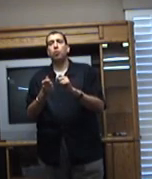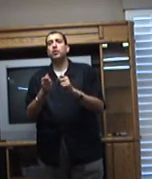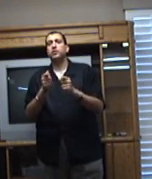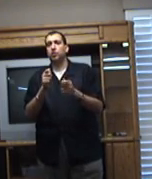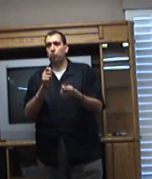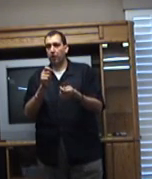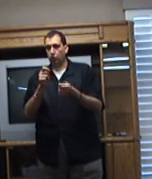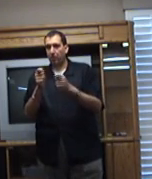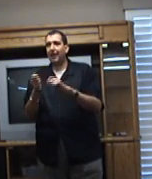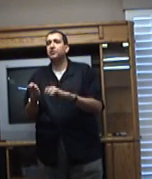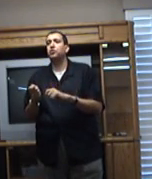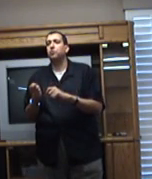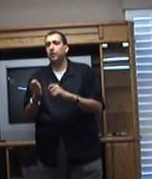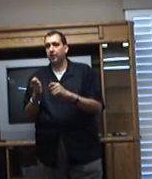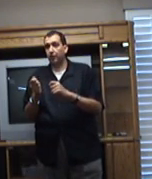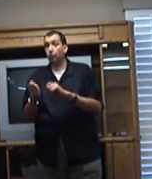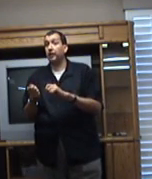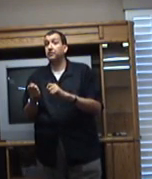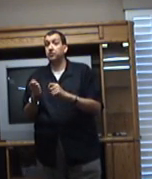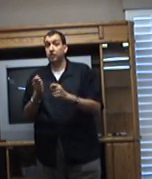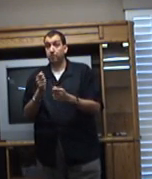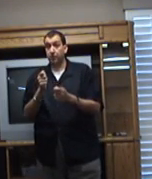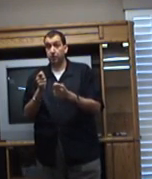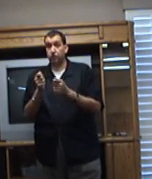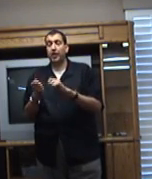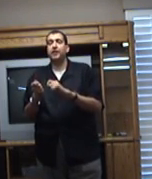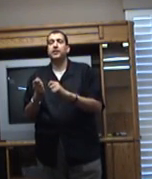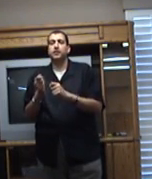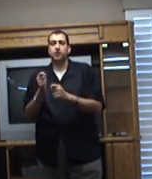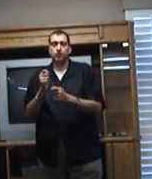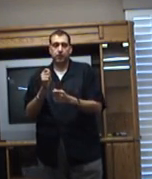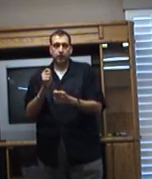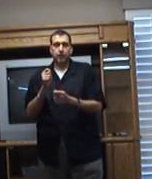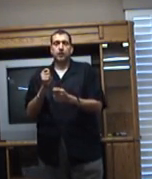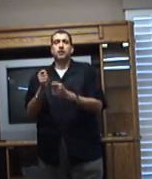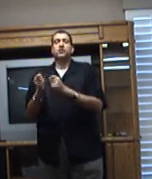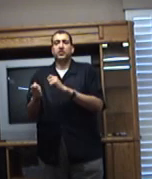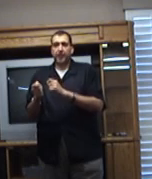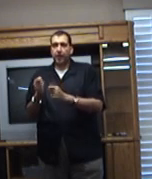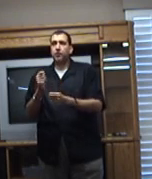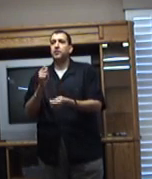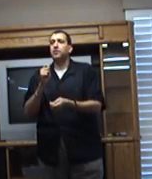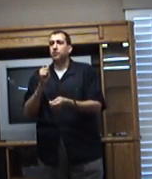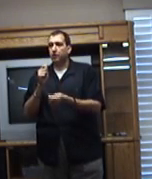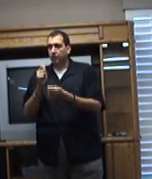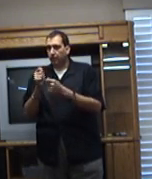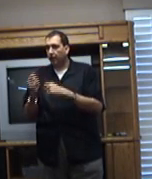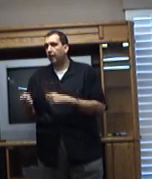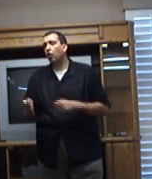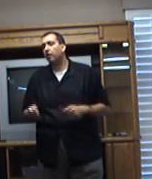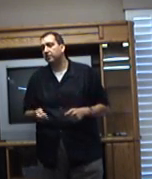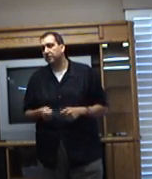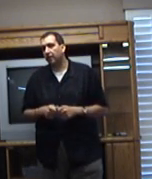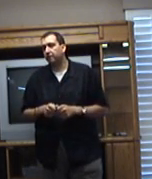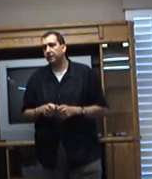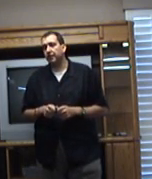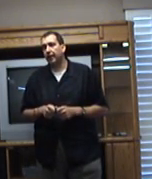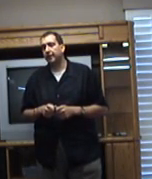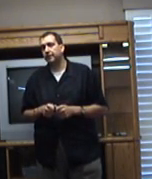broken, you don't want to go back to another relationship, and you're jaded, and you're scared, and all this stuff. And